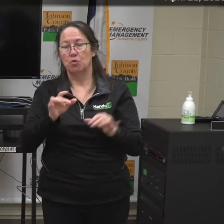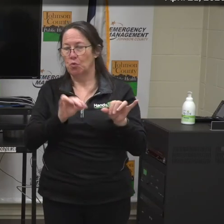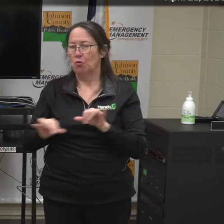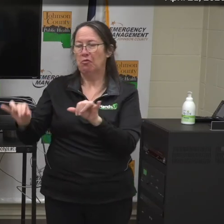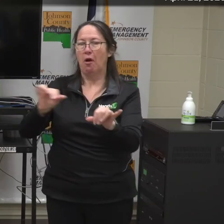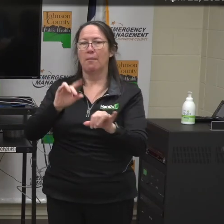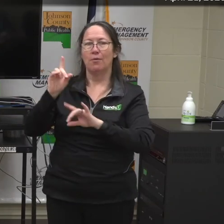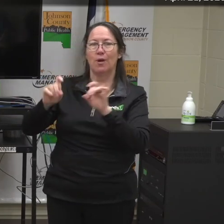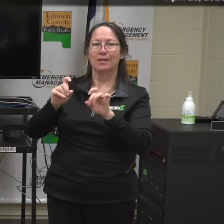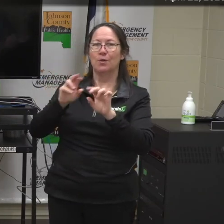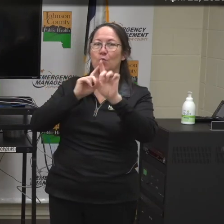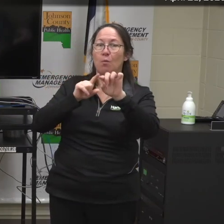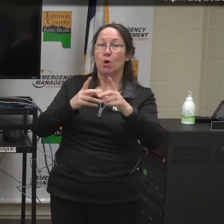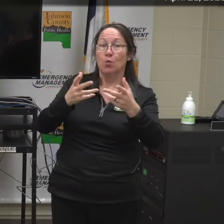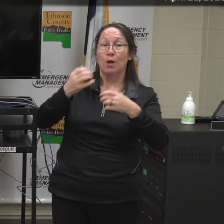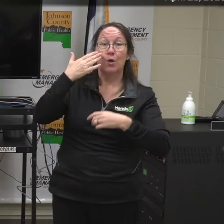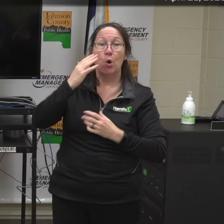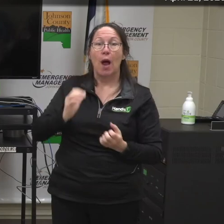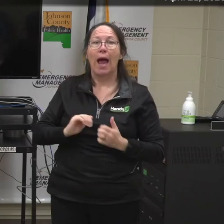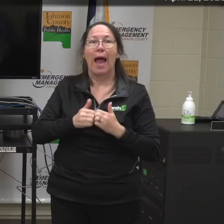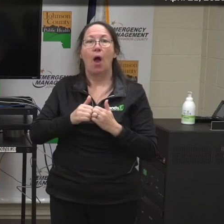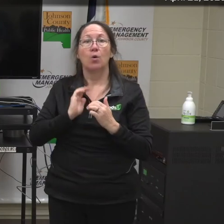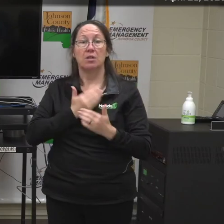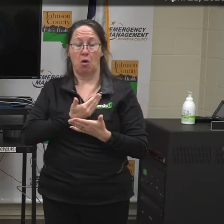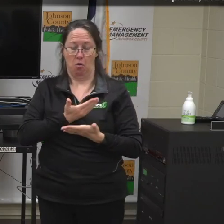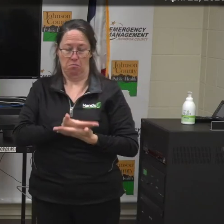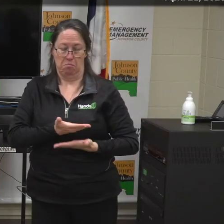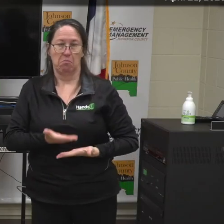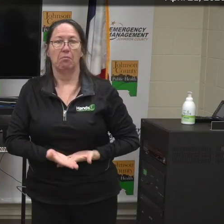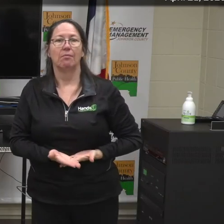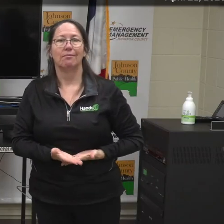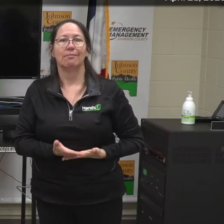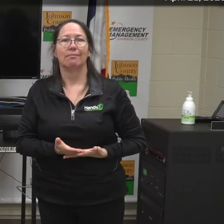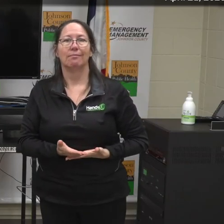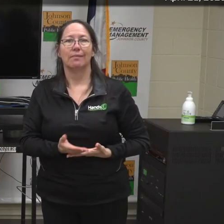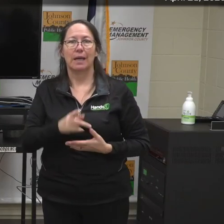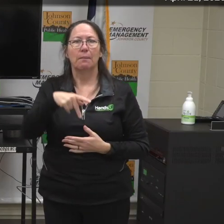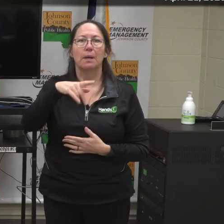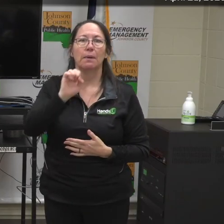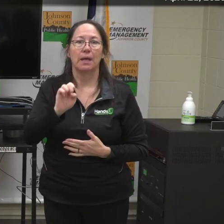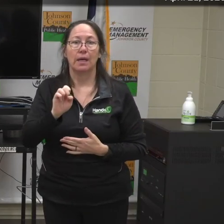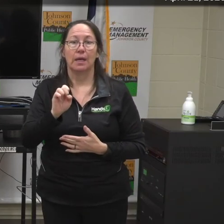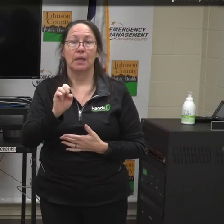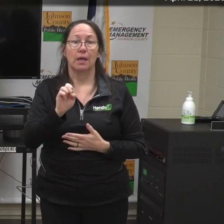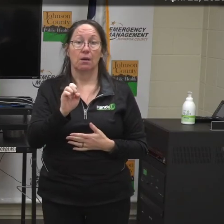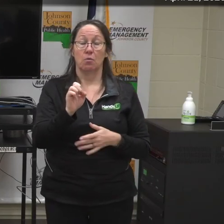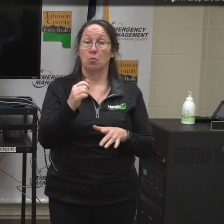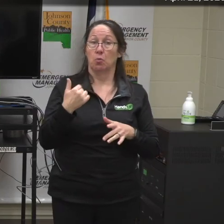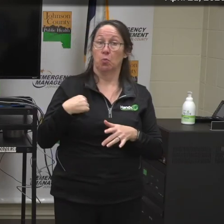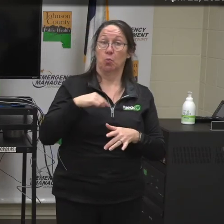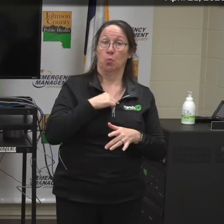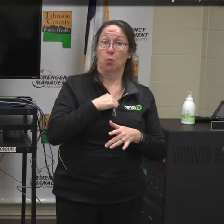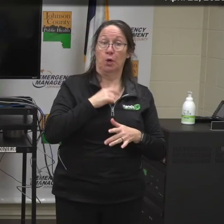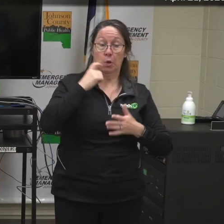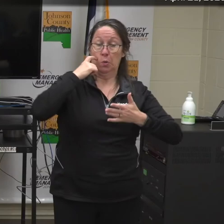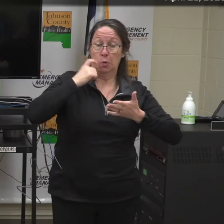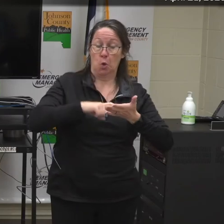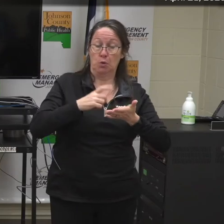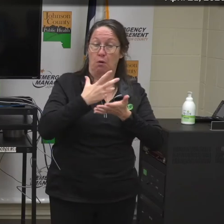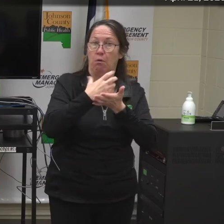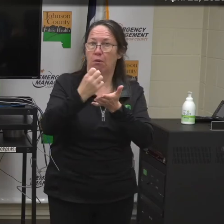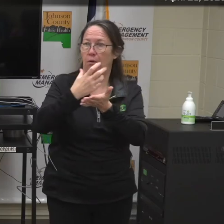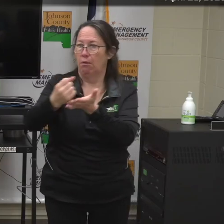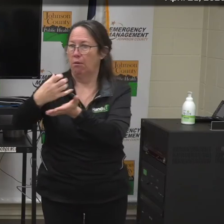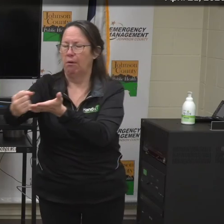question from our reporters is how we're doing on supplies and if there's anything new that we're seeing, that we're needing,